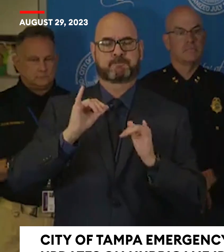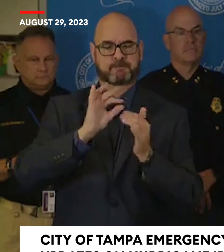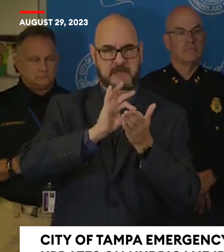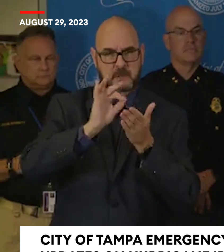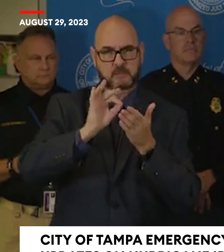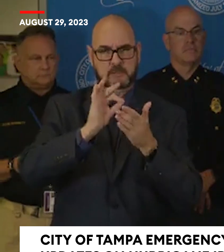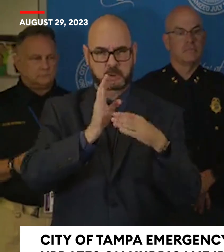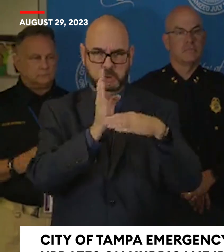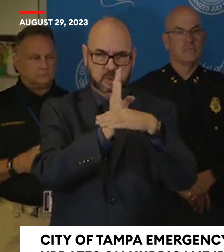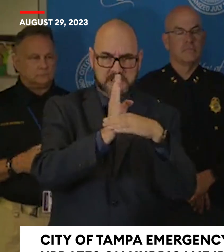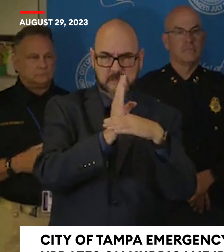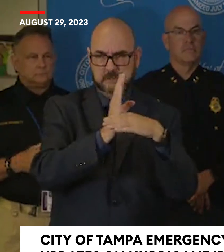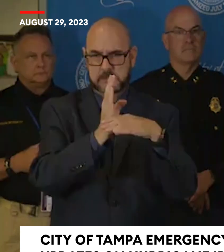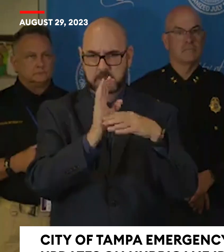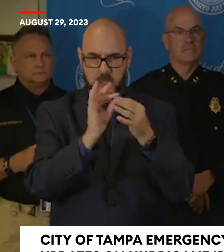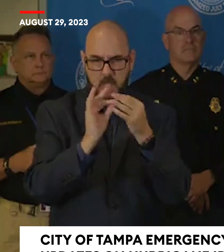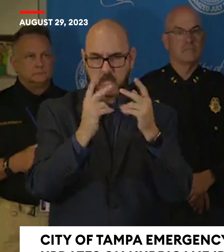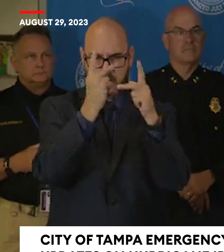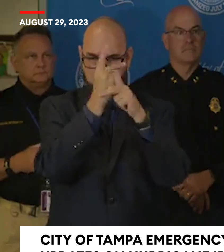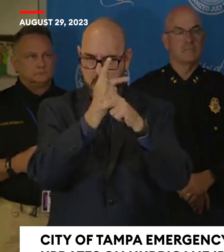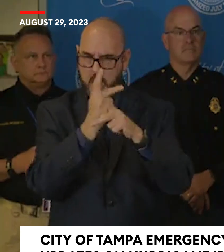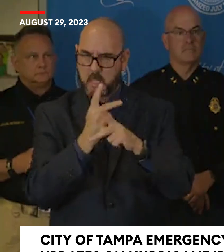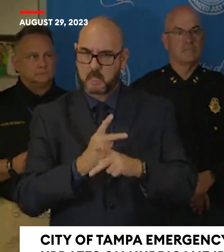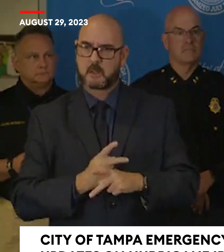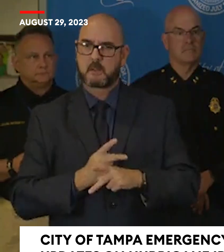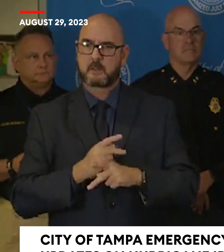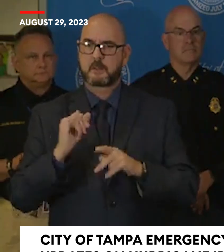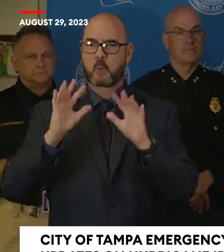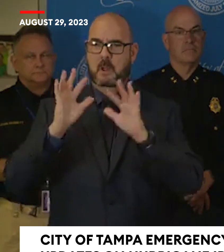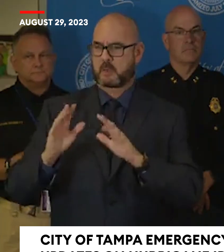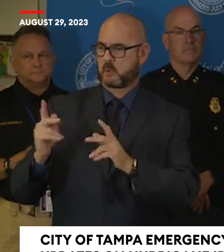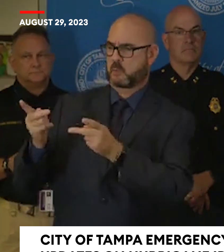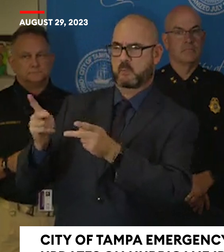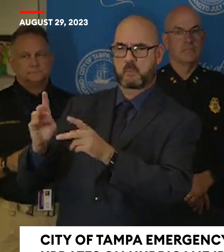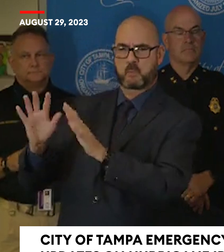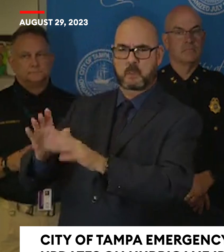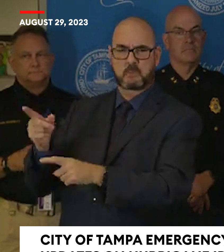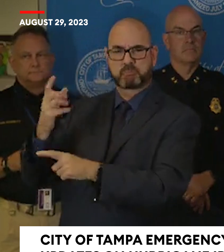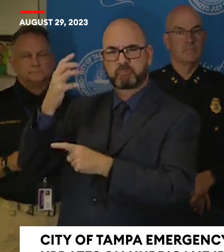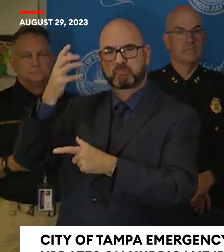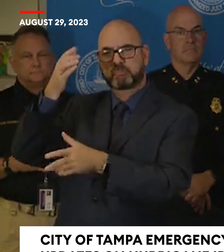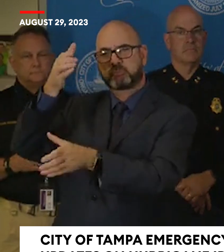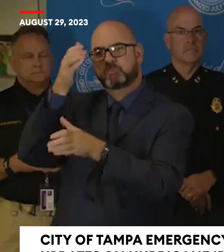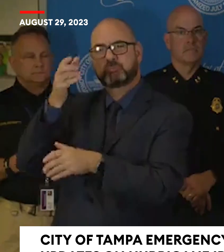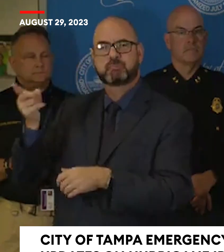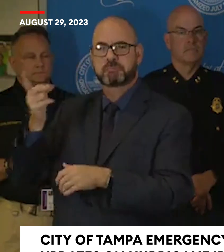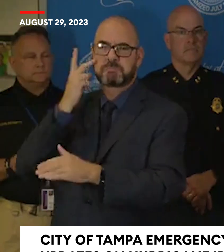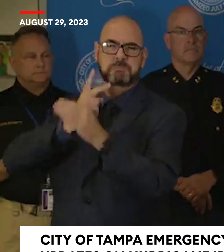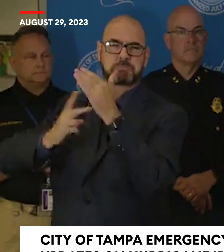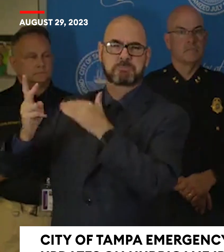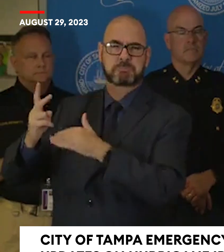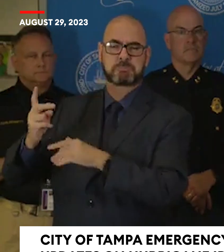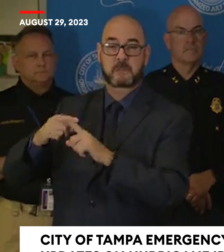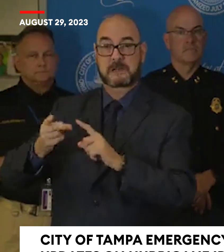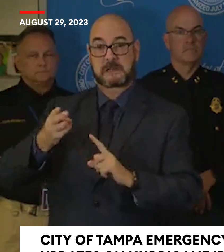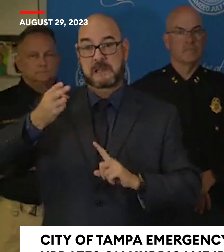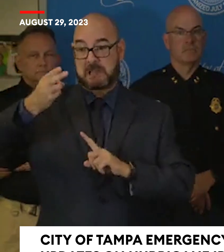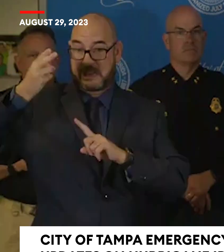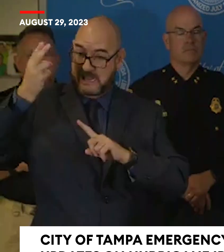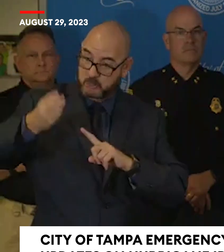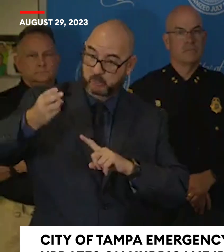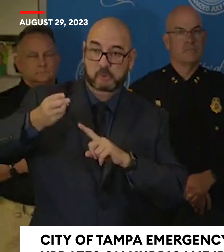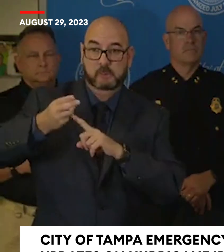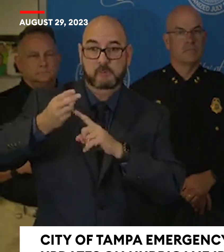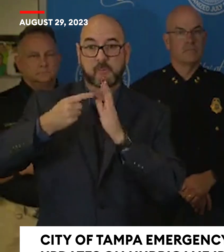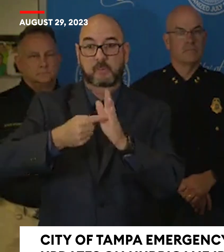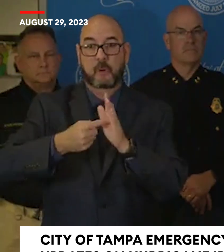on that trajectory. But history tells us that it's up to Mother Nature where that storm's